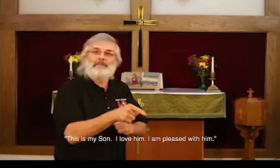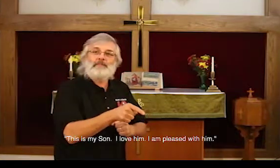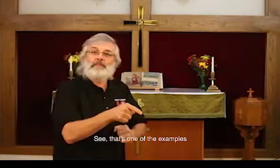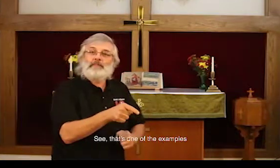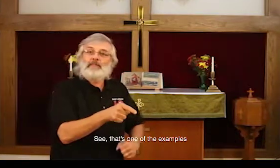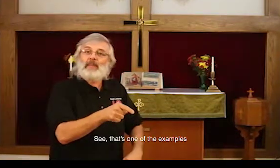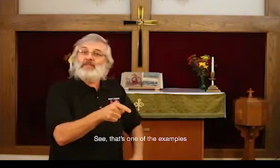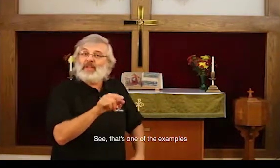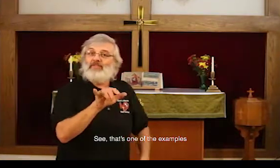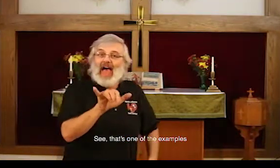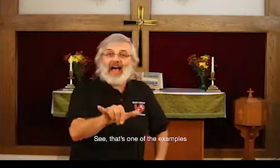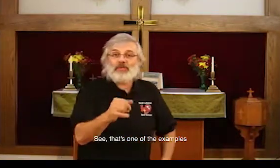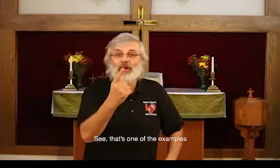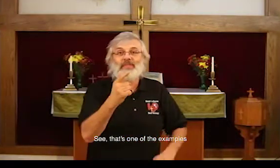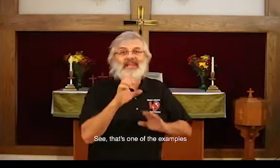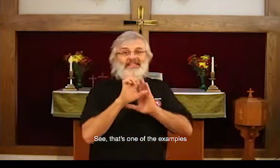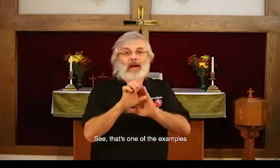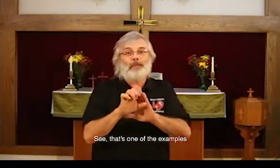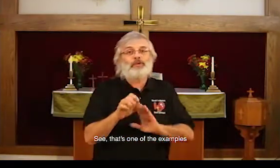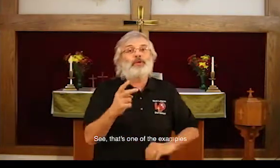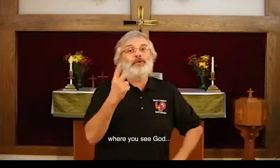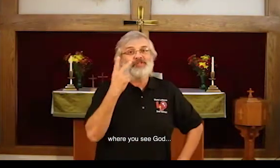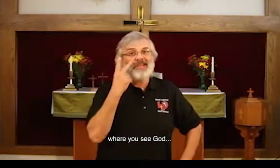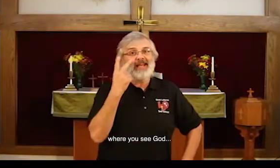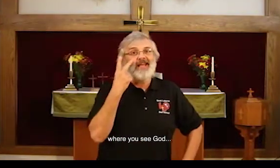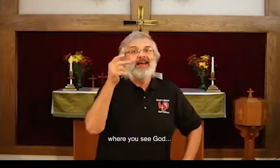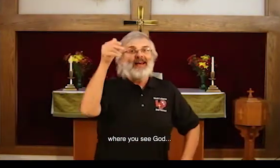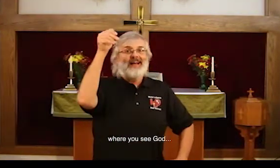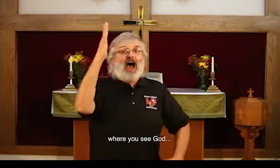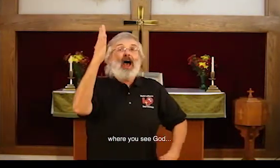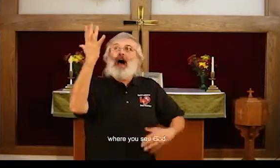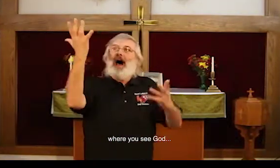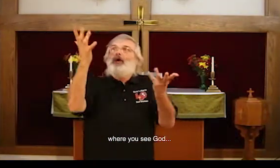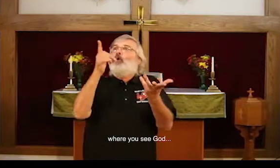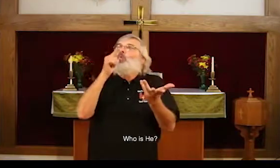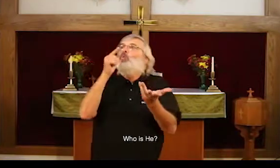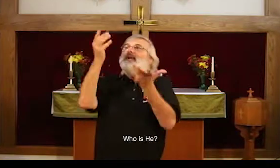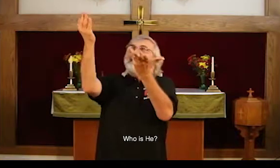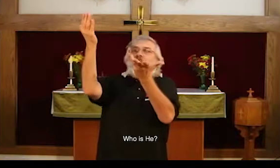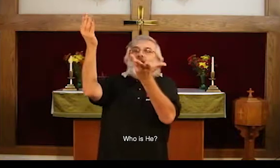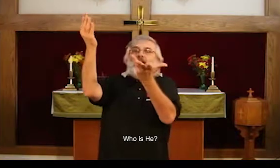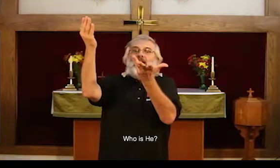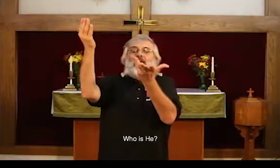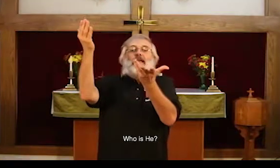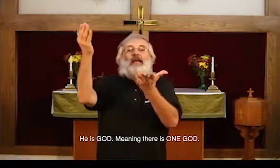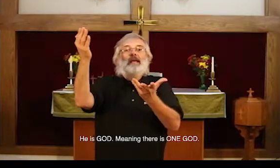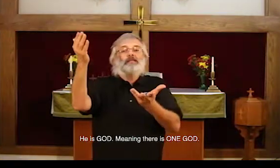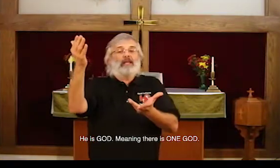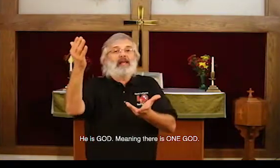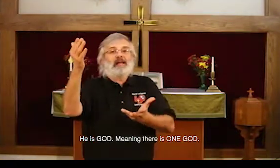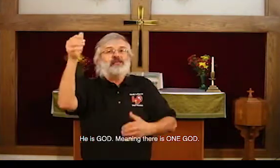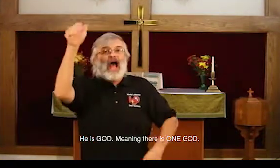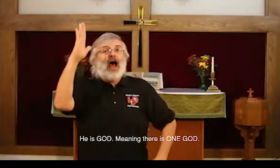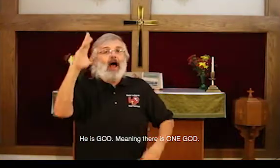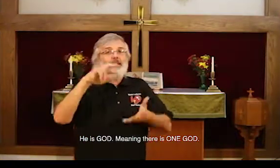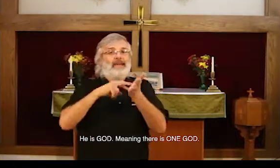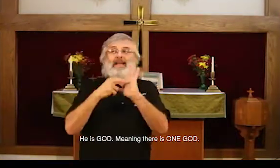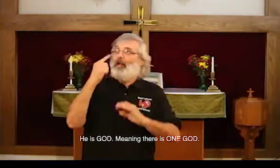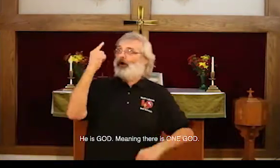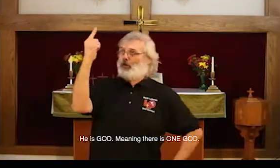see that's one of the examples, where you see, God, who is he, he is, he is God, meaning there is